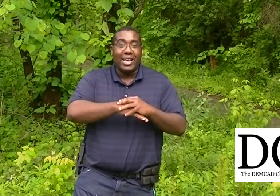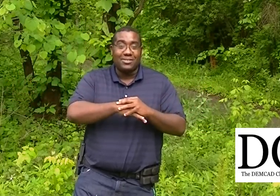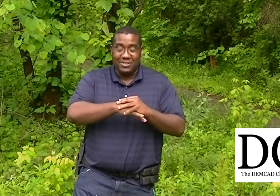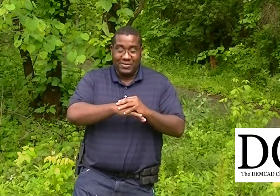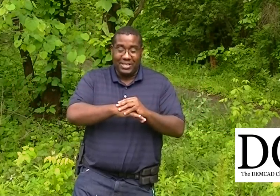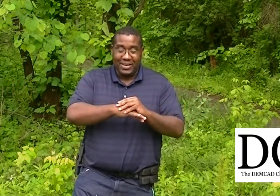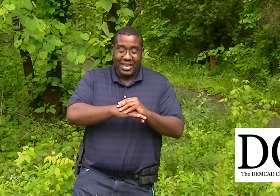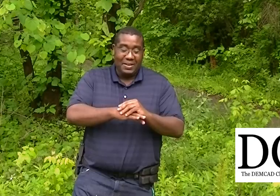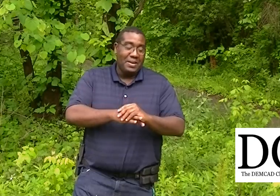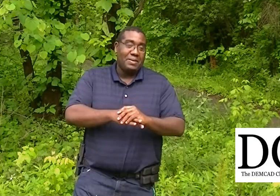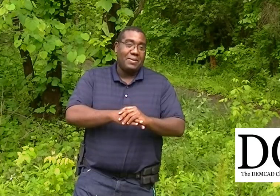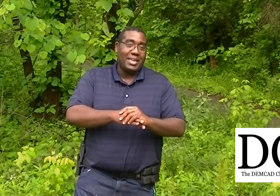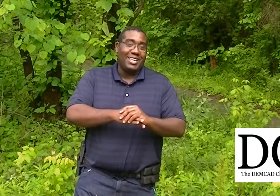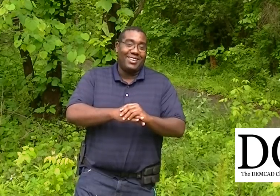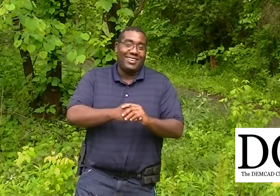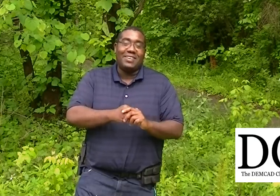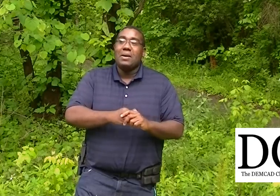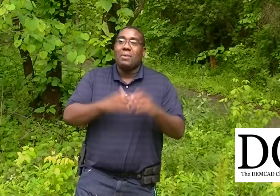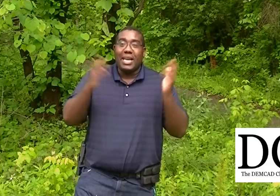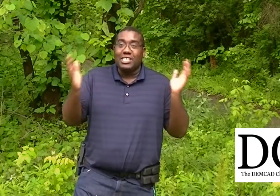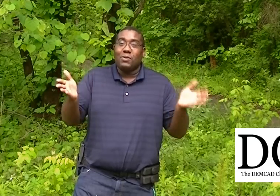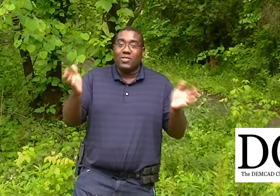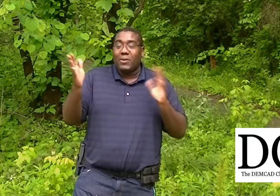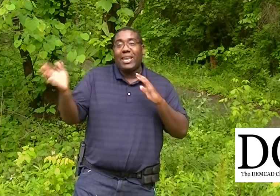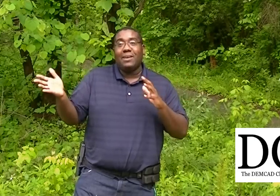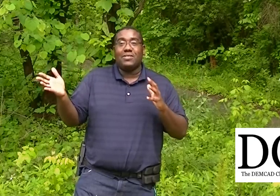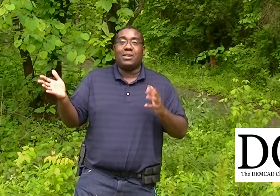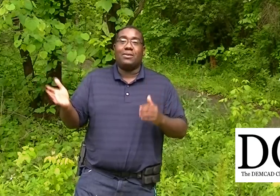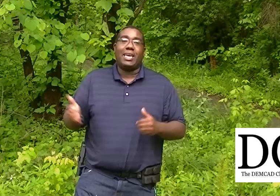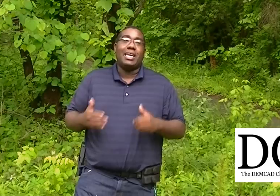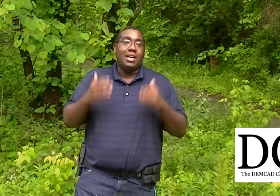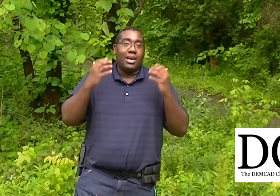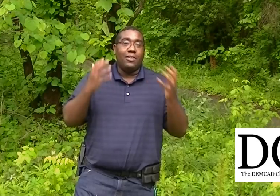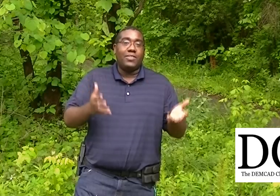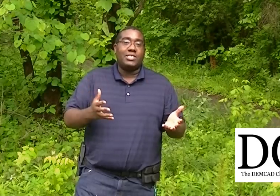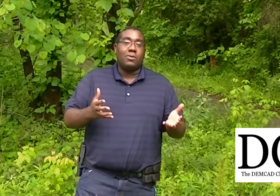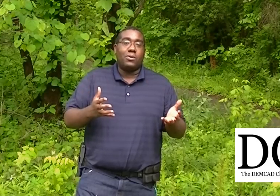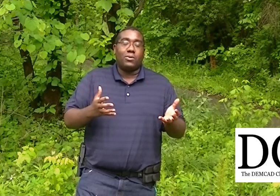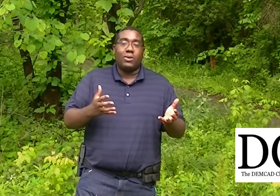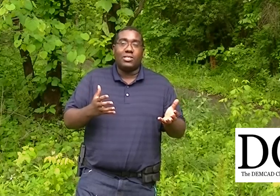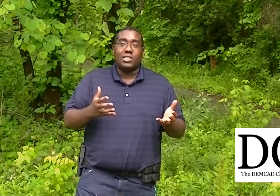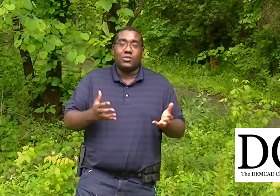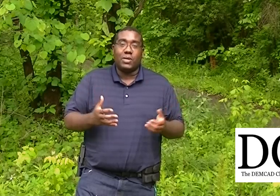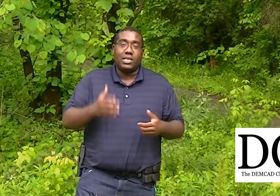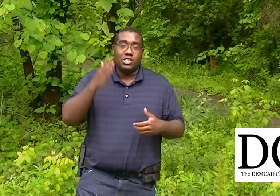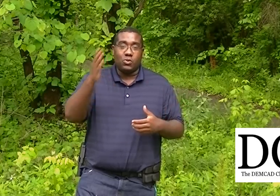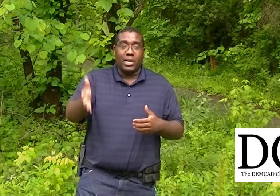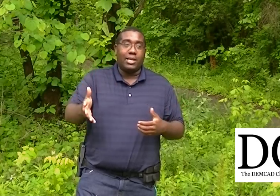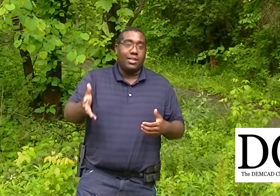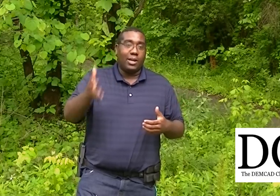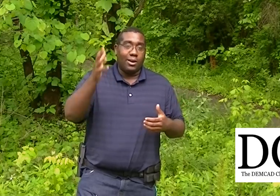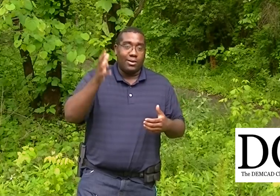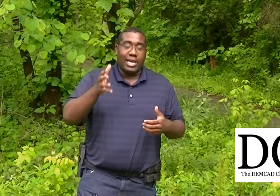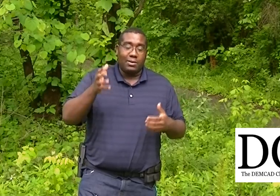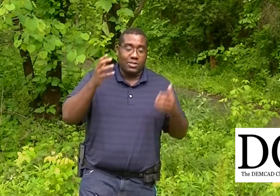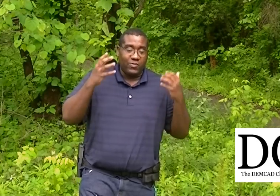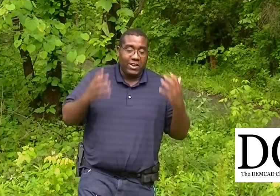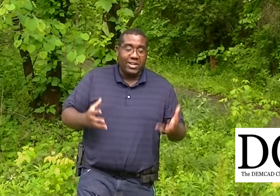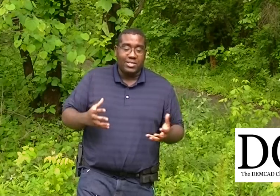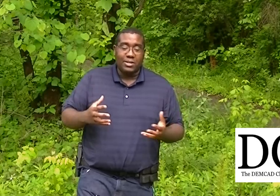answer to it. But I just want to throw that out there. Other things going on across the country. Detroit, the art. I was very concerned